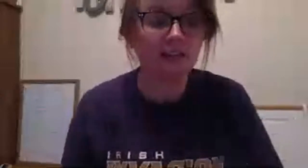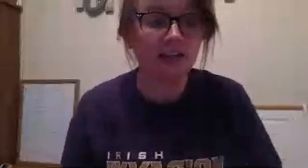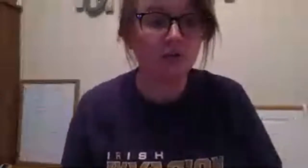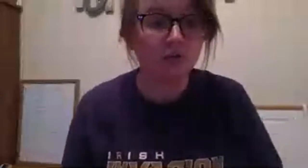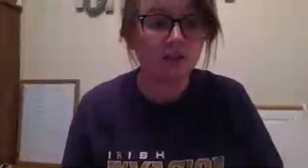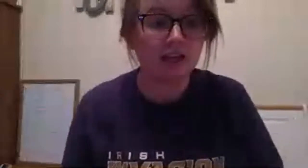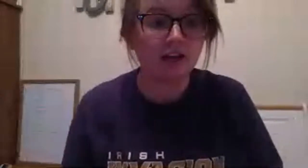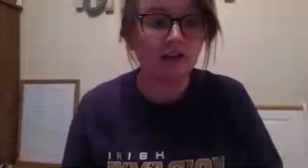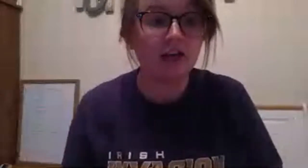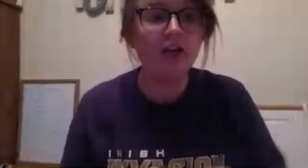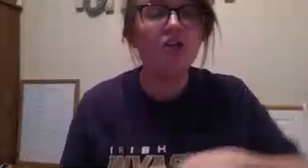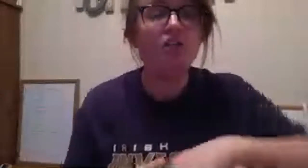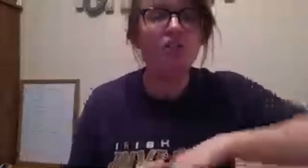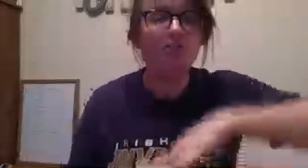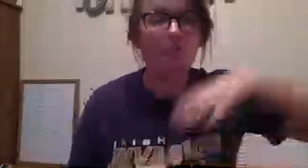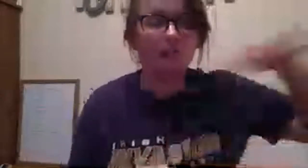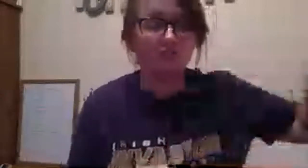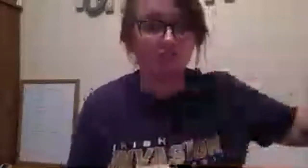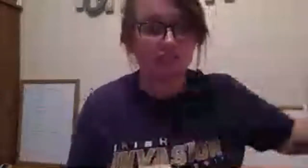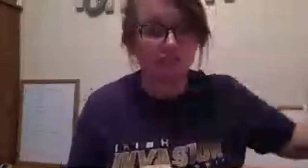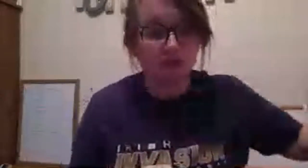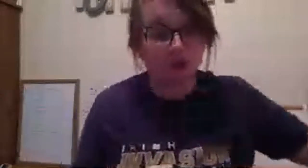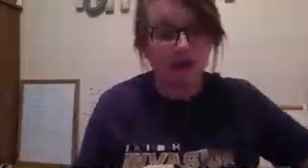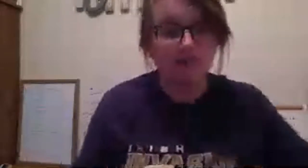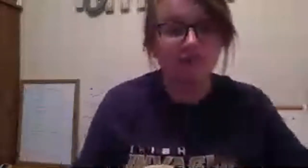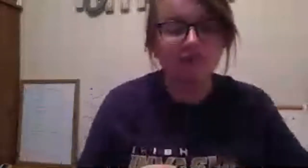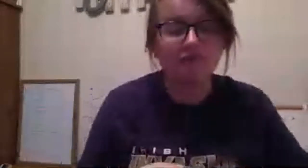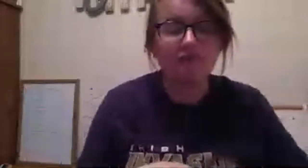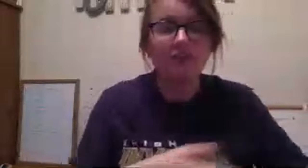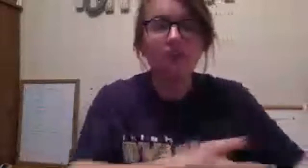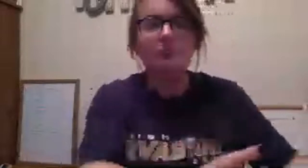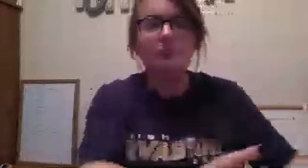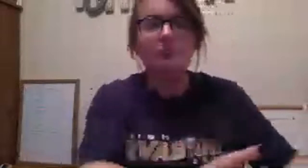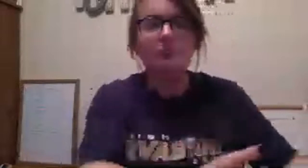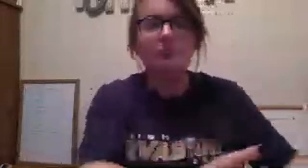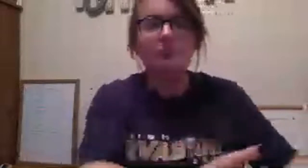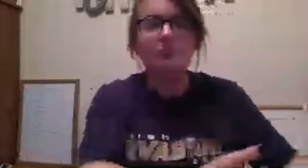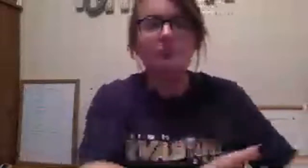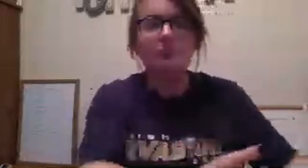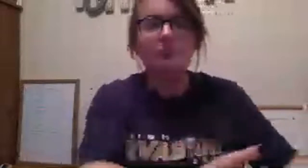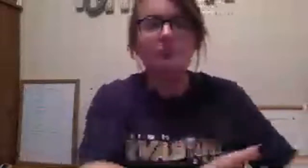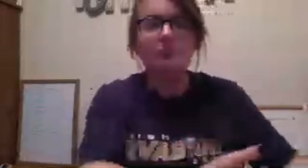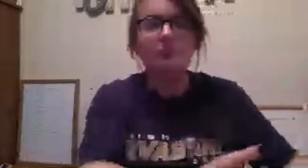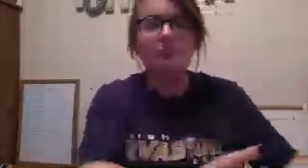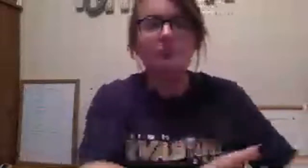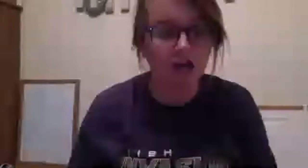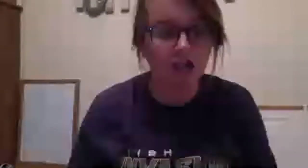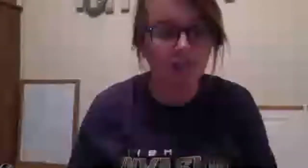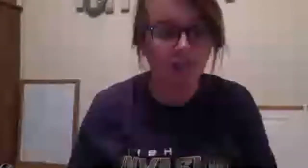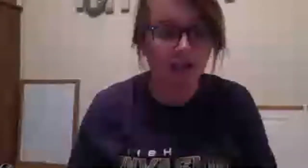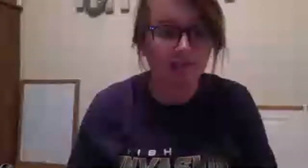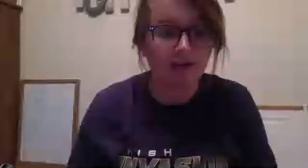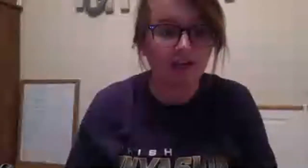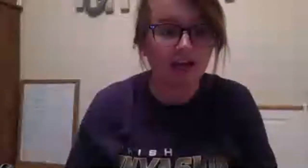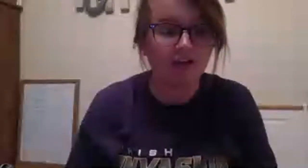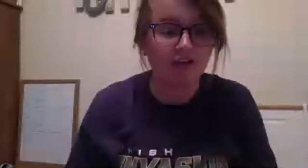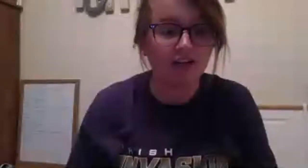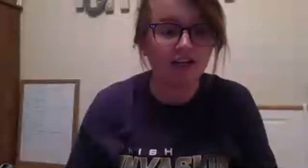ii really angry so he banishes him so when he comes back basically he's talking smack